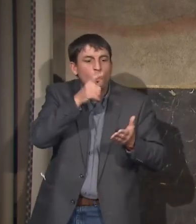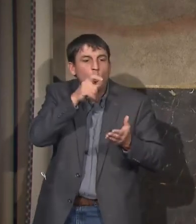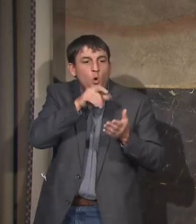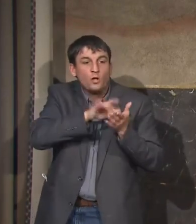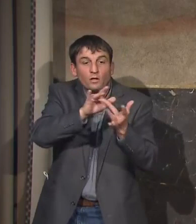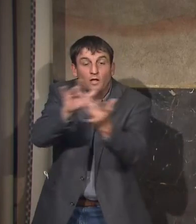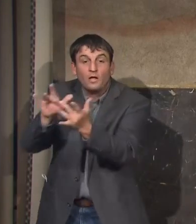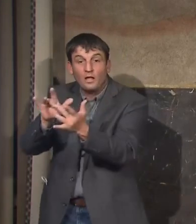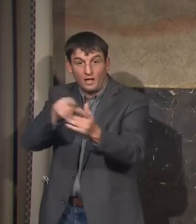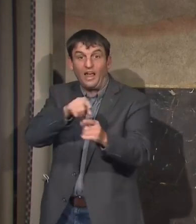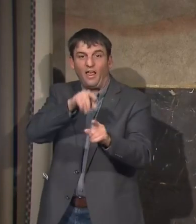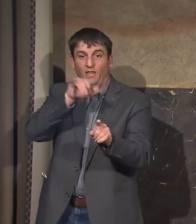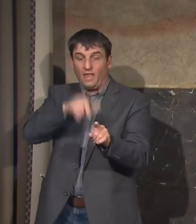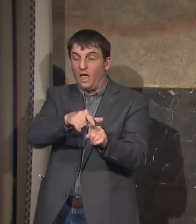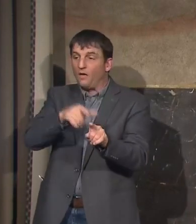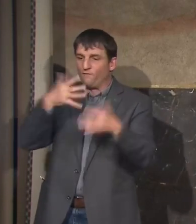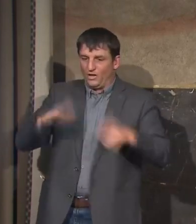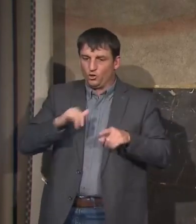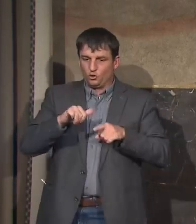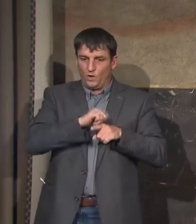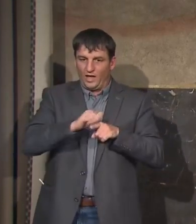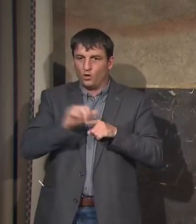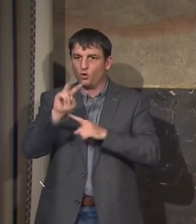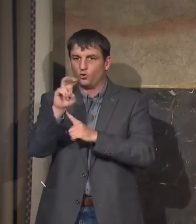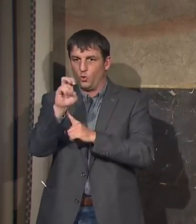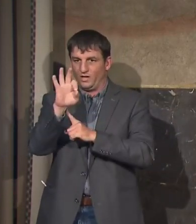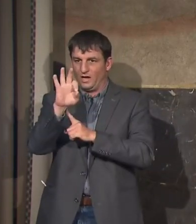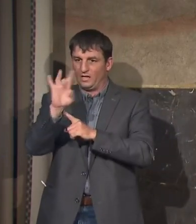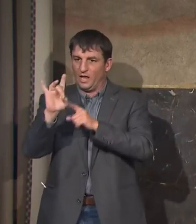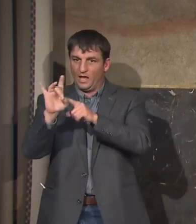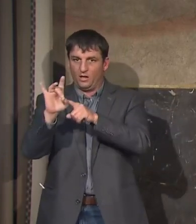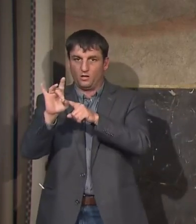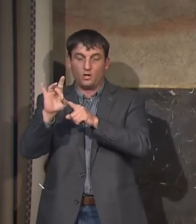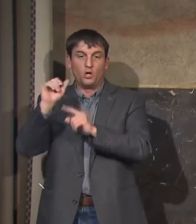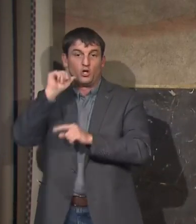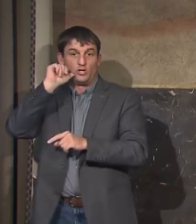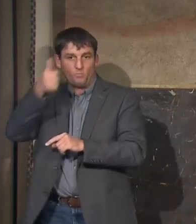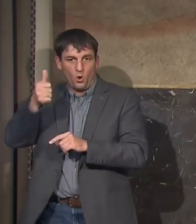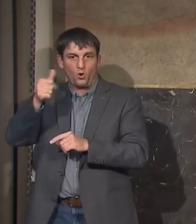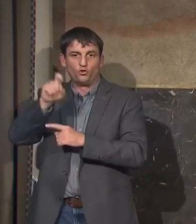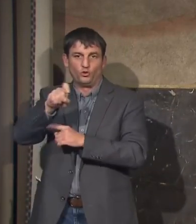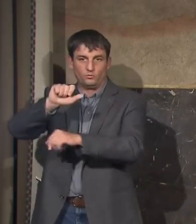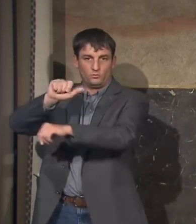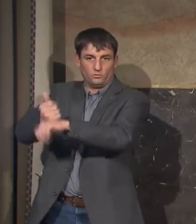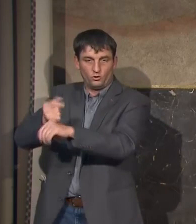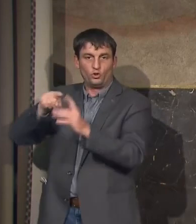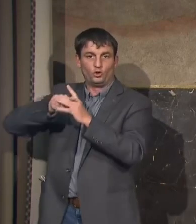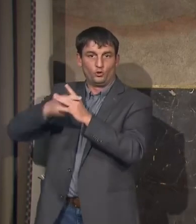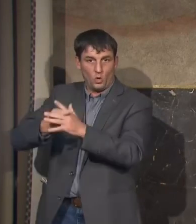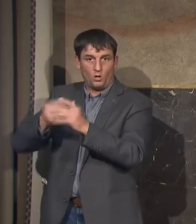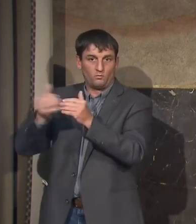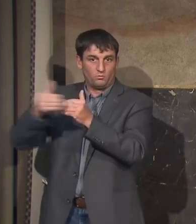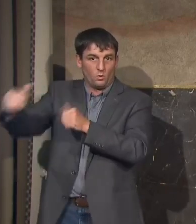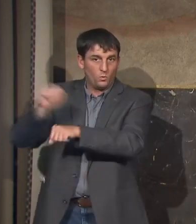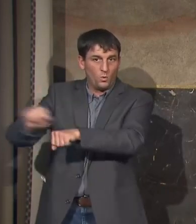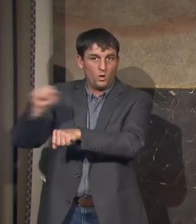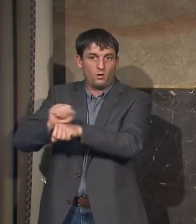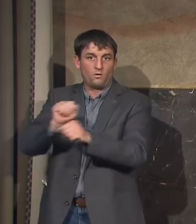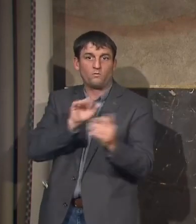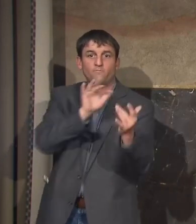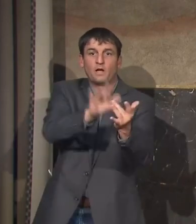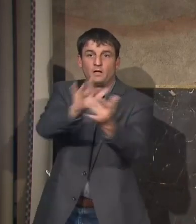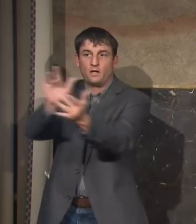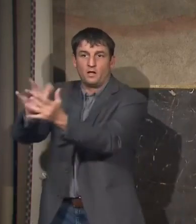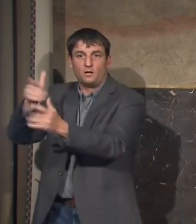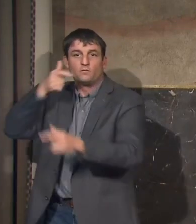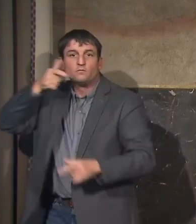tomorrow we should have 290 in place in working on contact tracing. Obviously we're still seeing